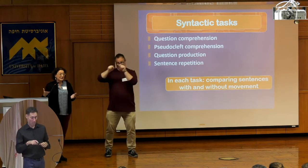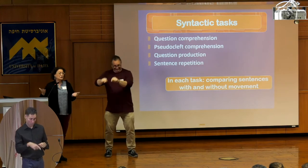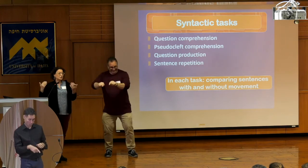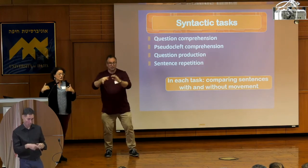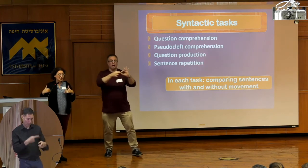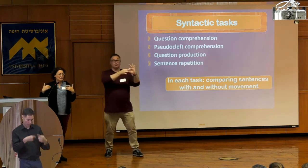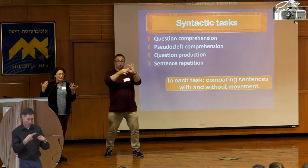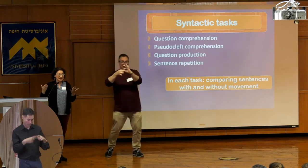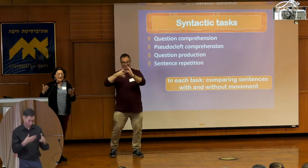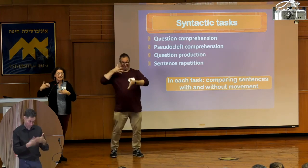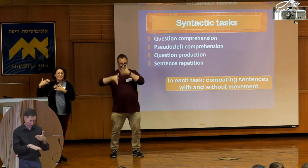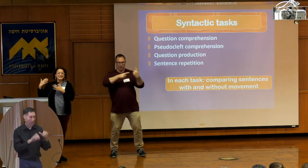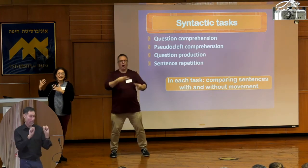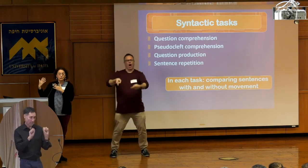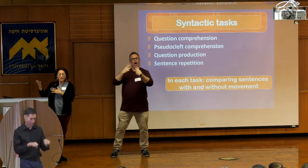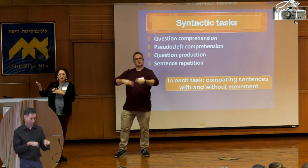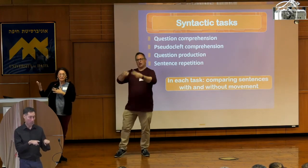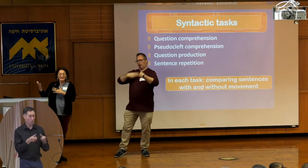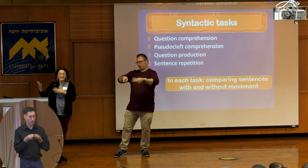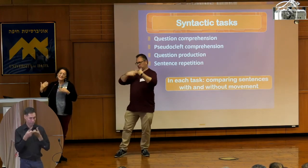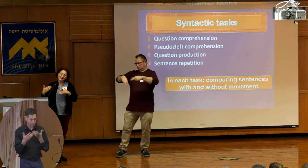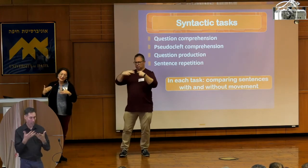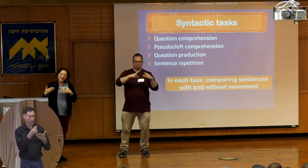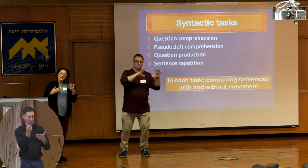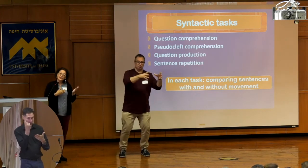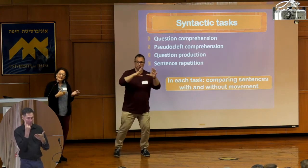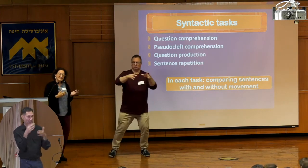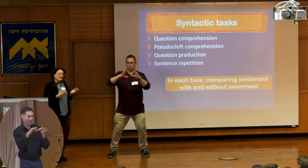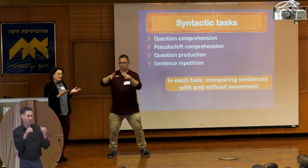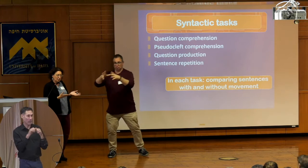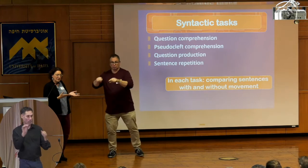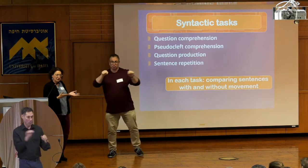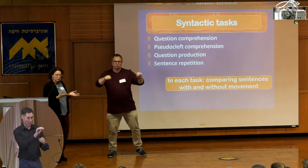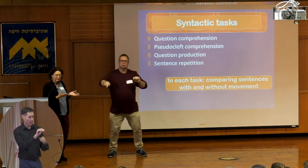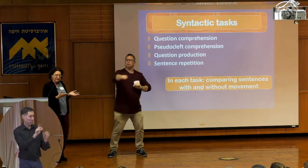to produce and understand sentences with movement similarly to sentences without movement.